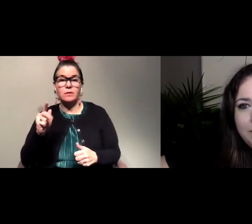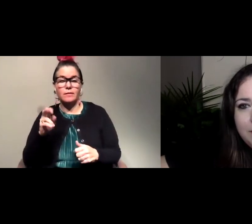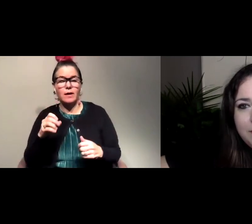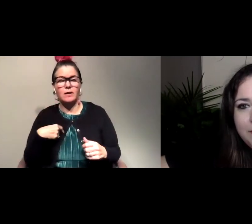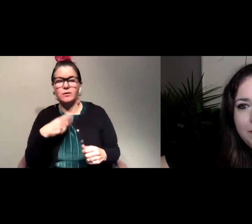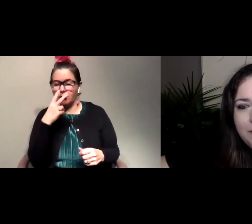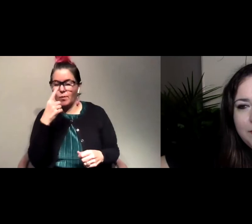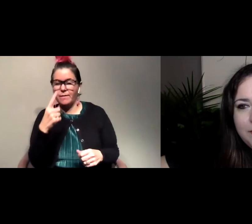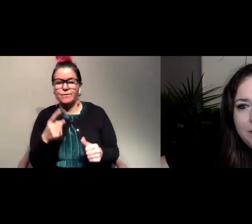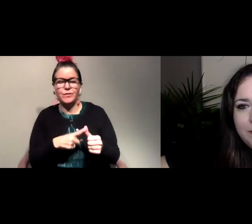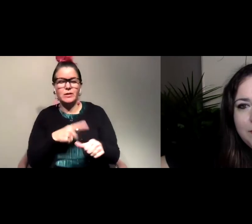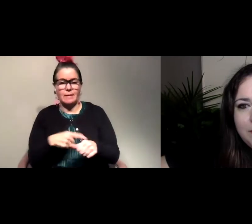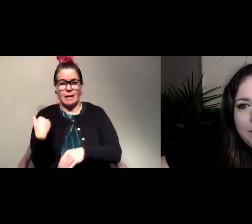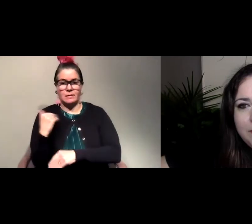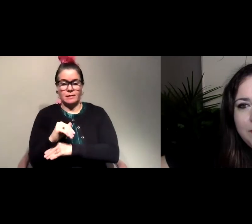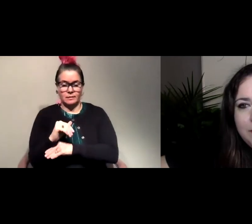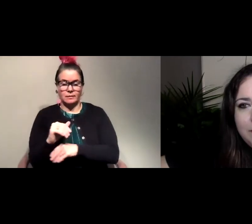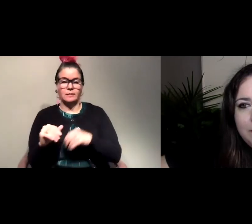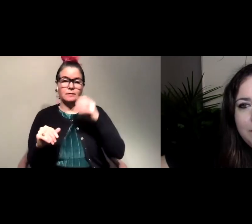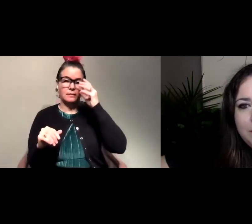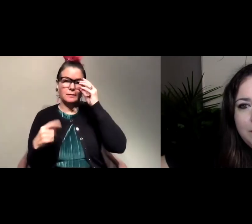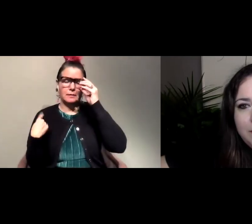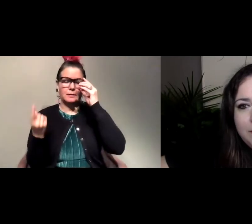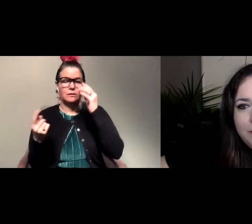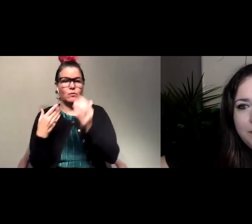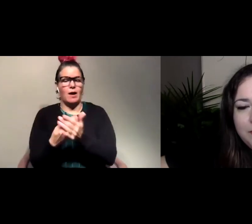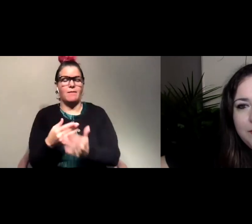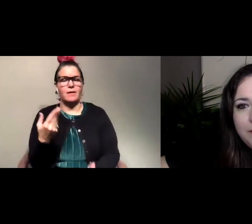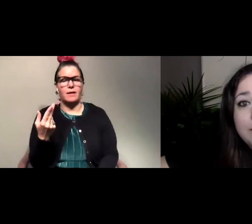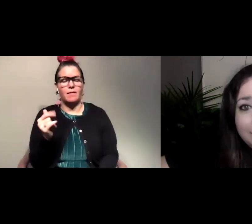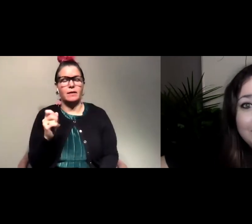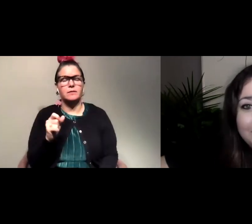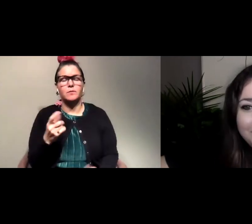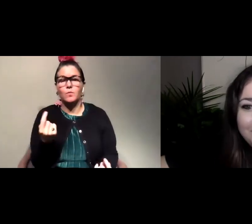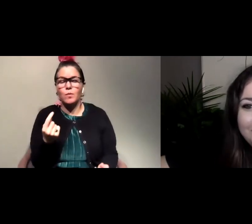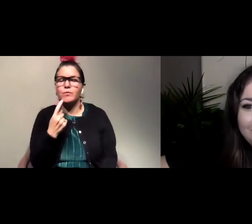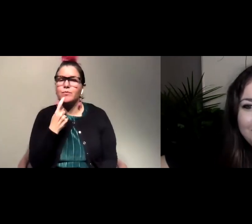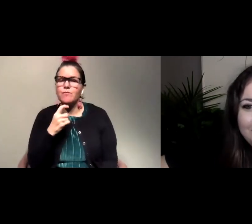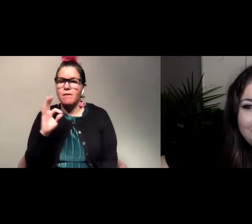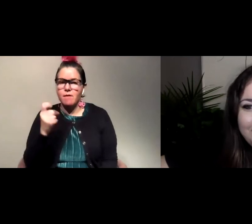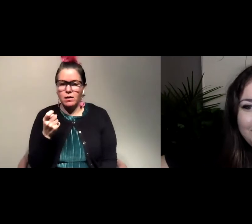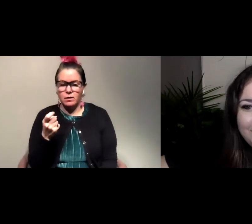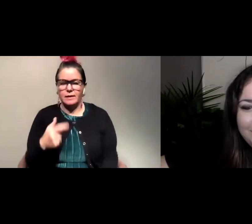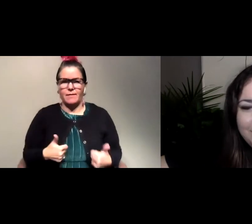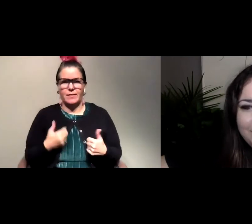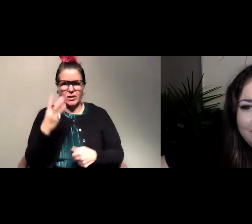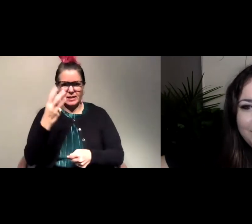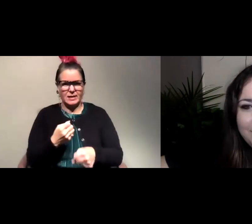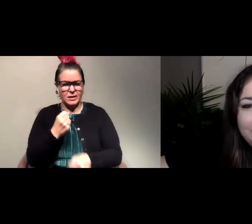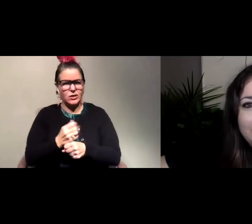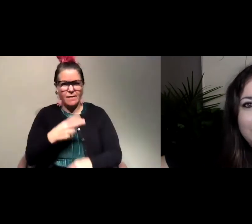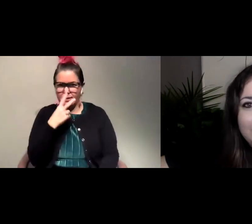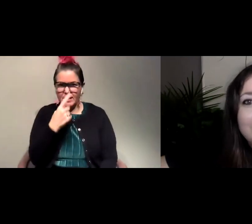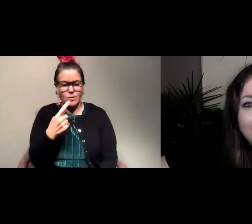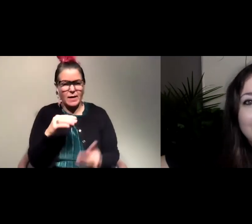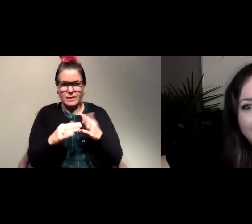the first time last night, um, since moving to Halifax and that was a red fox. I have lived here for six years, haven't seen one in the